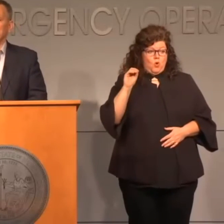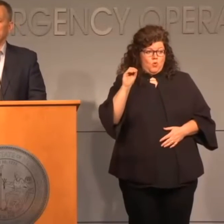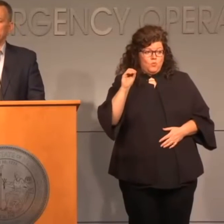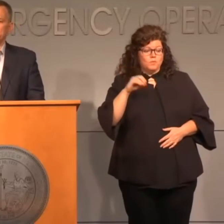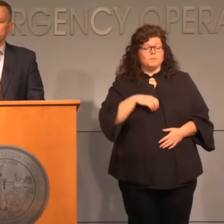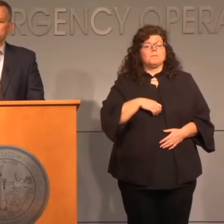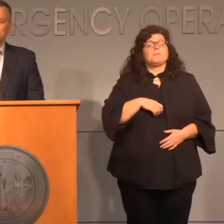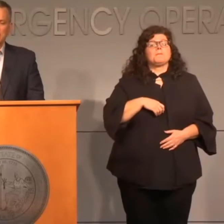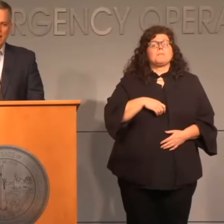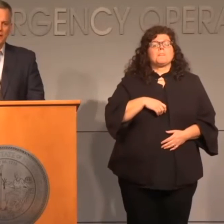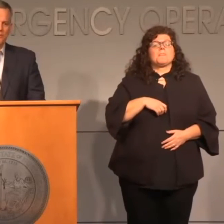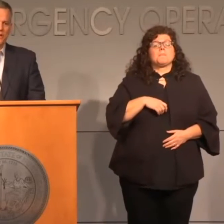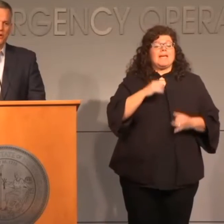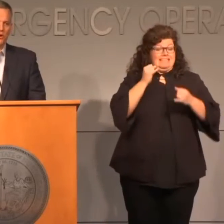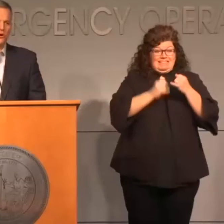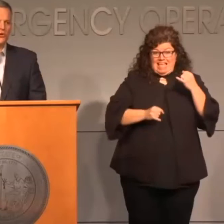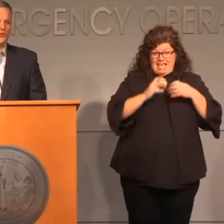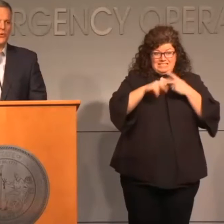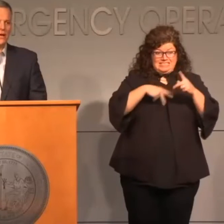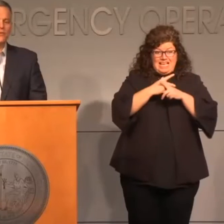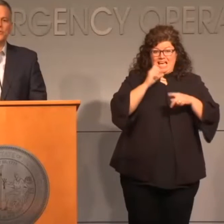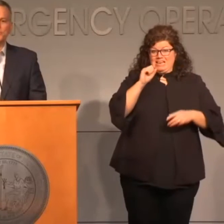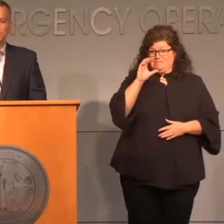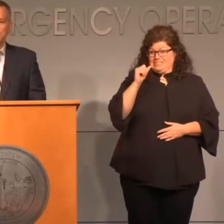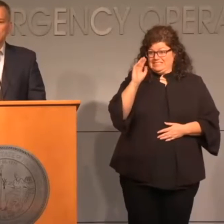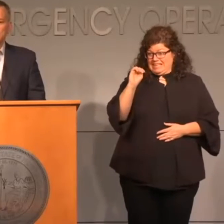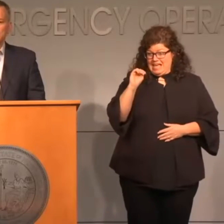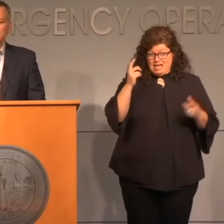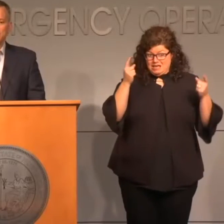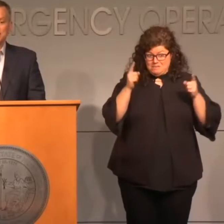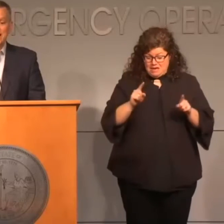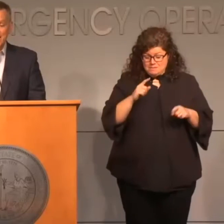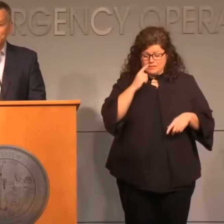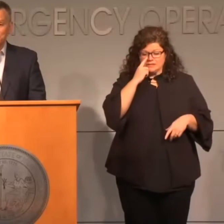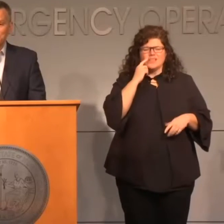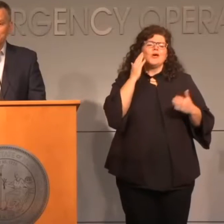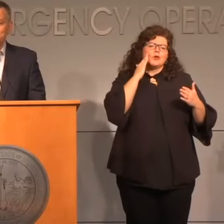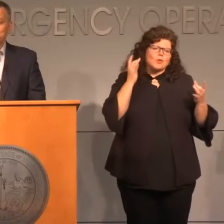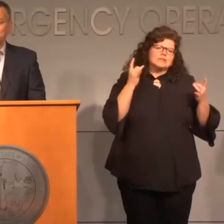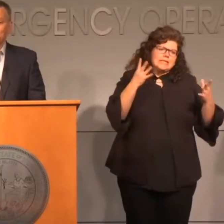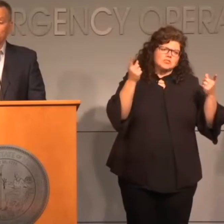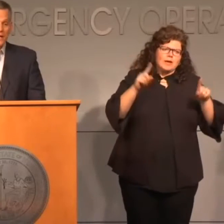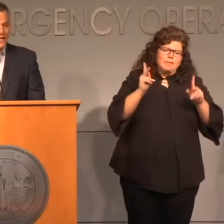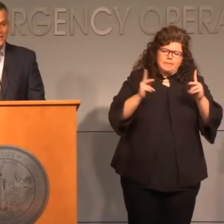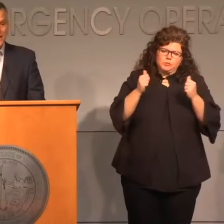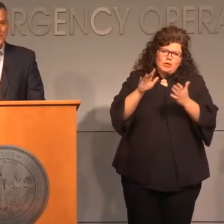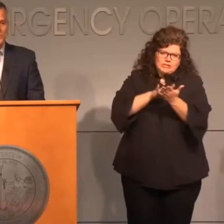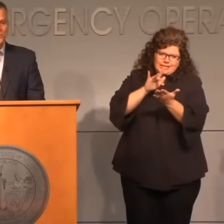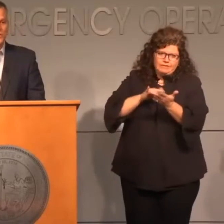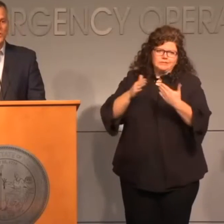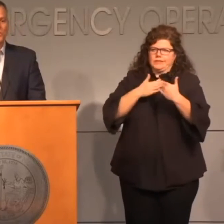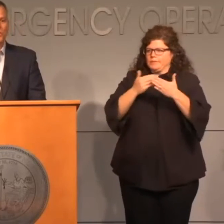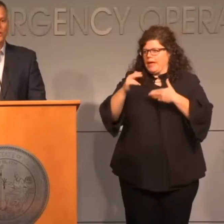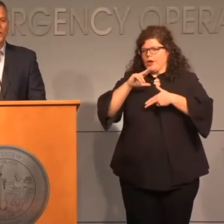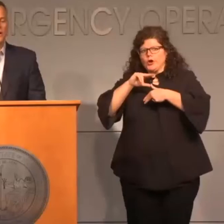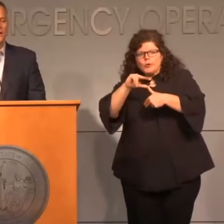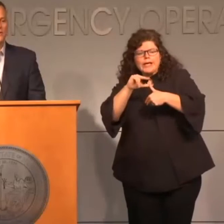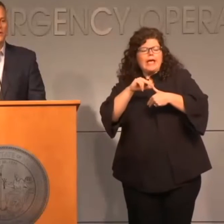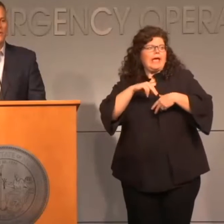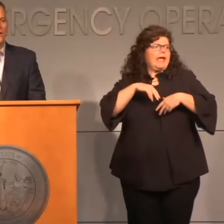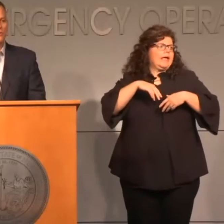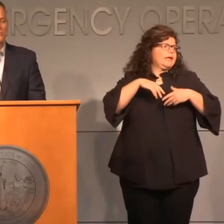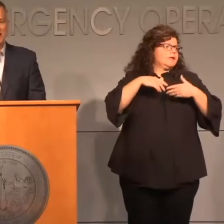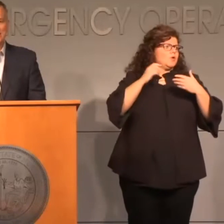type of scam that occurs whenever there's a disaster, whether it's a hurricane disaster or